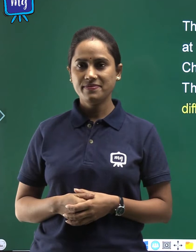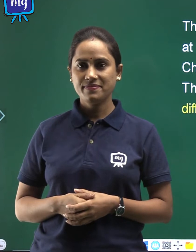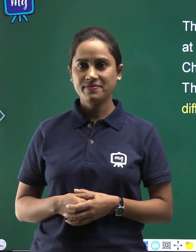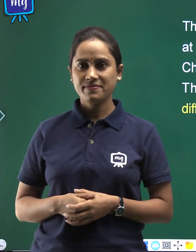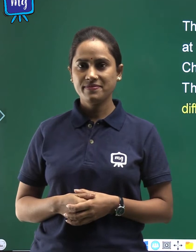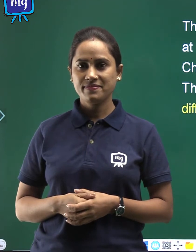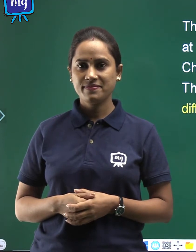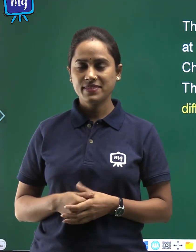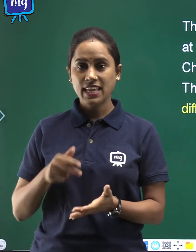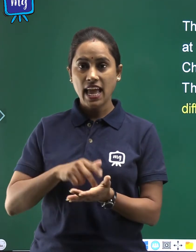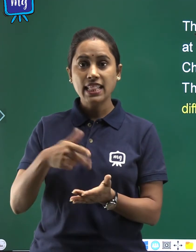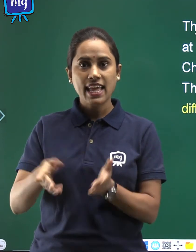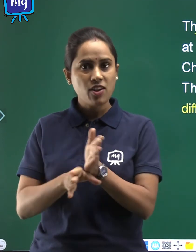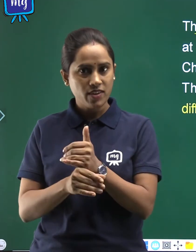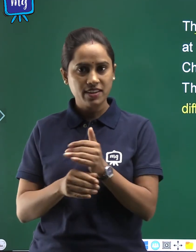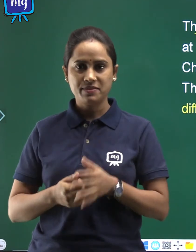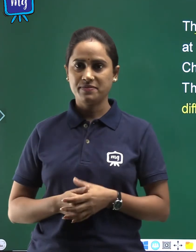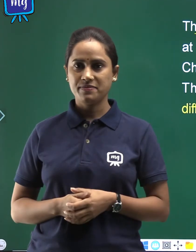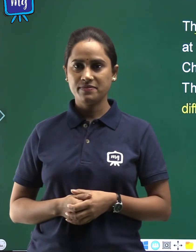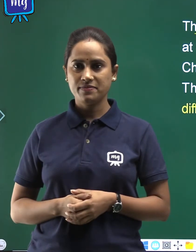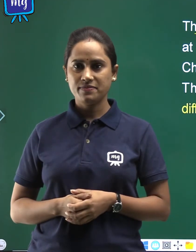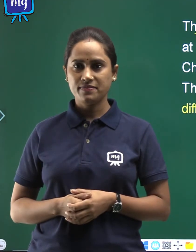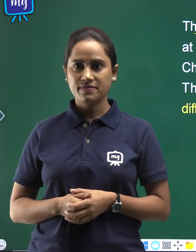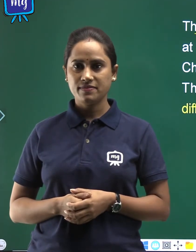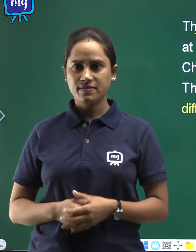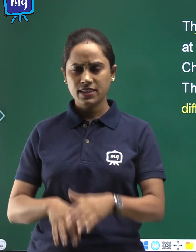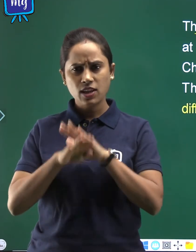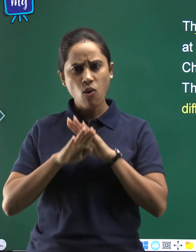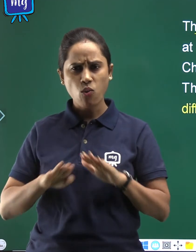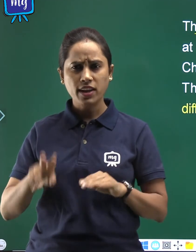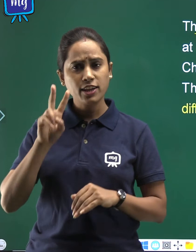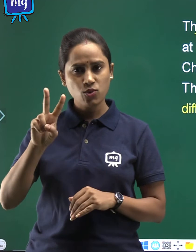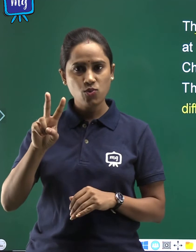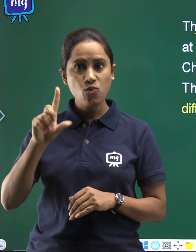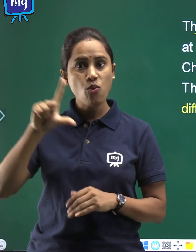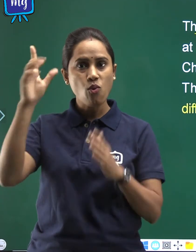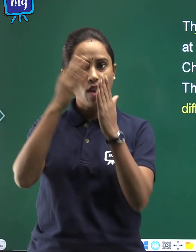There were only two levels